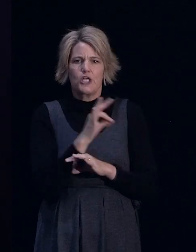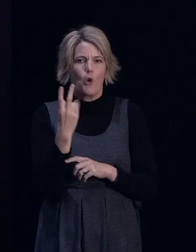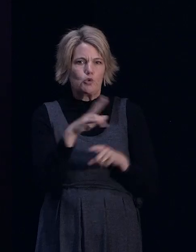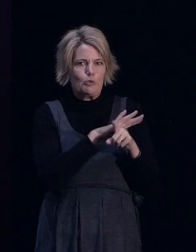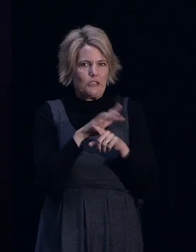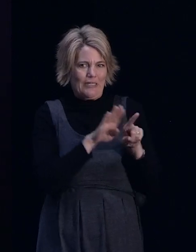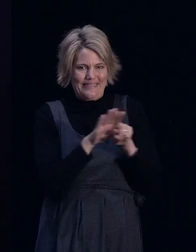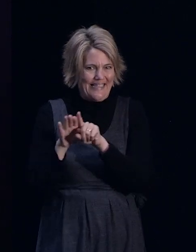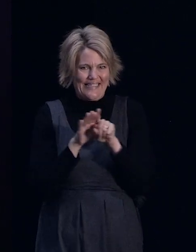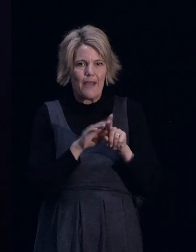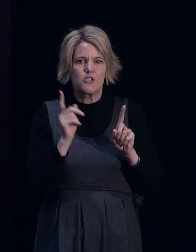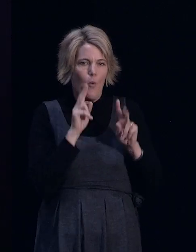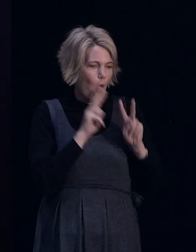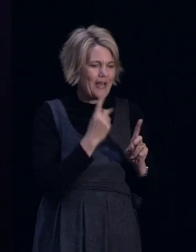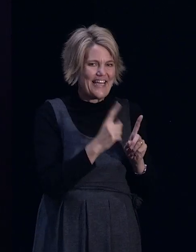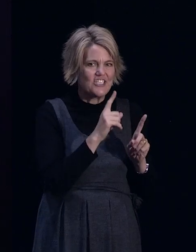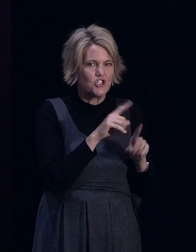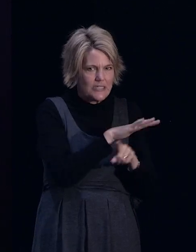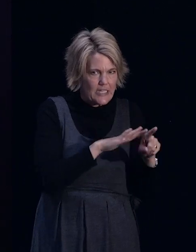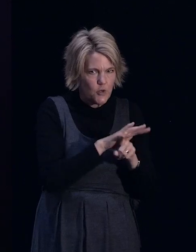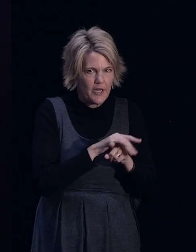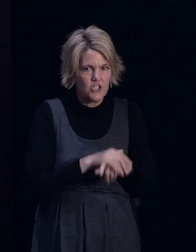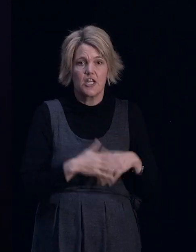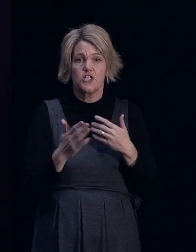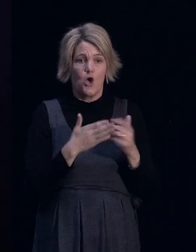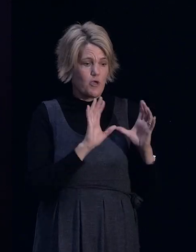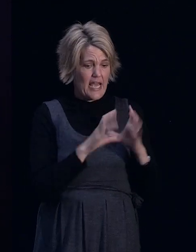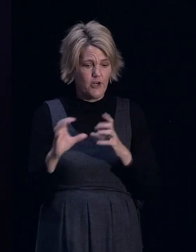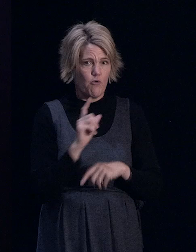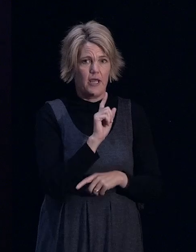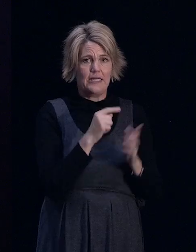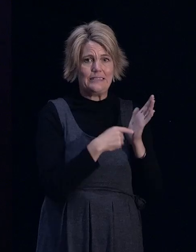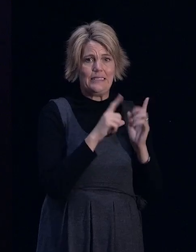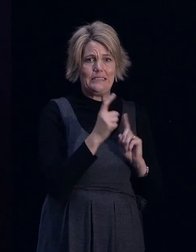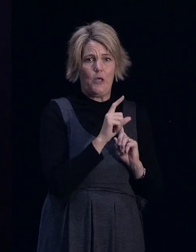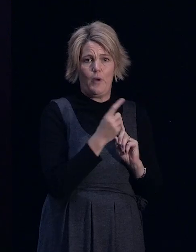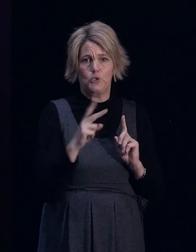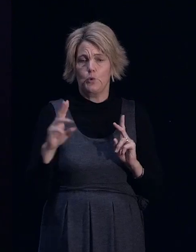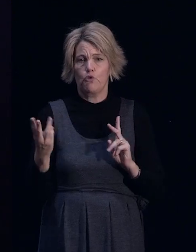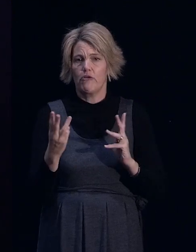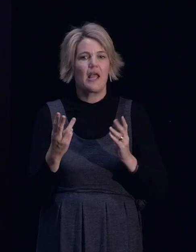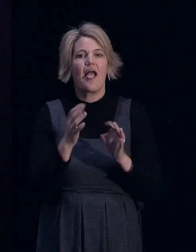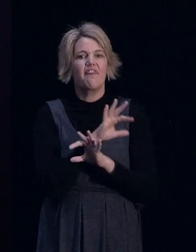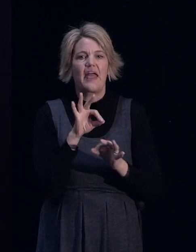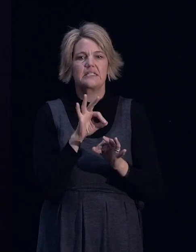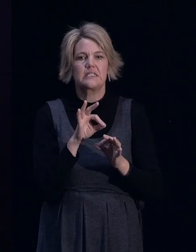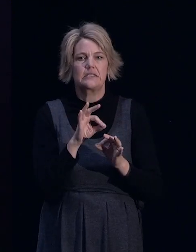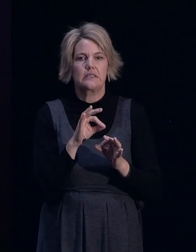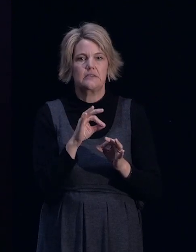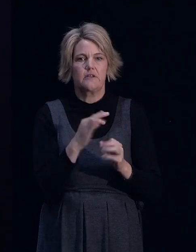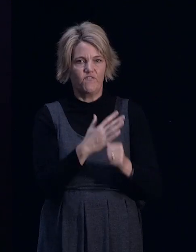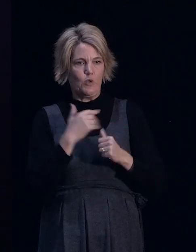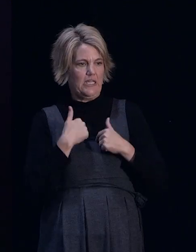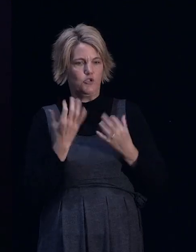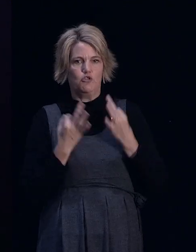technical category, whether it be three, two or one, is not at all a determinator on our ability to lend or not lend